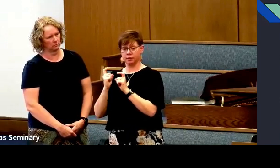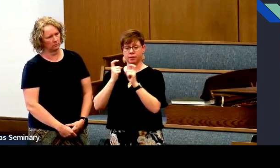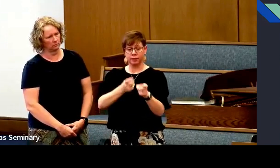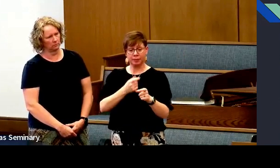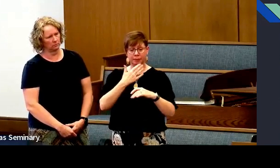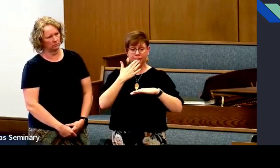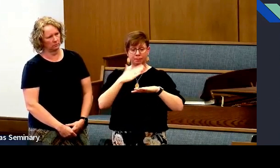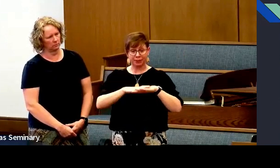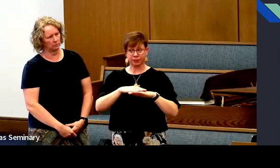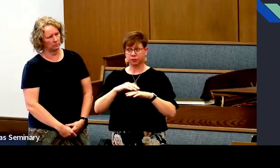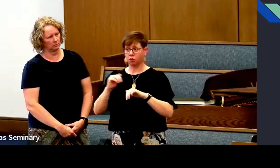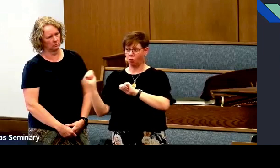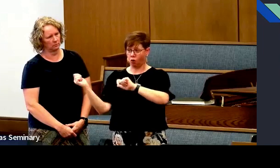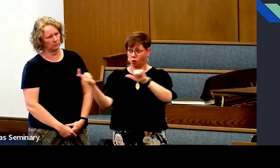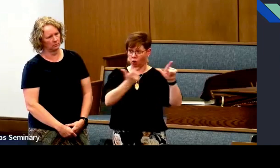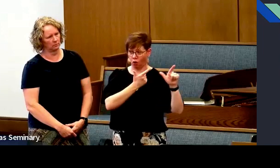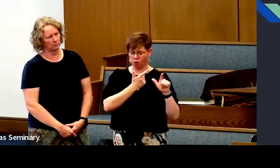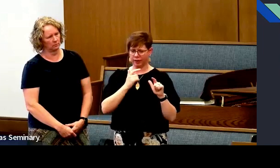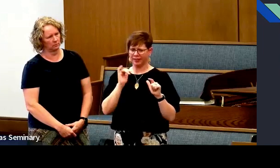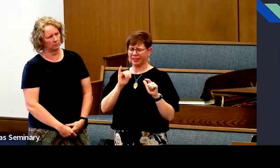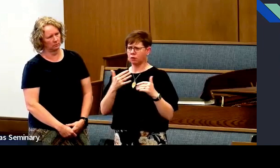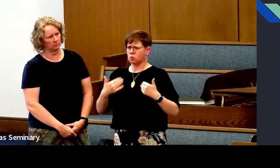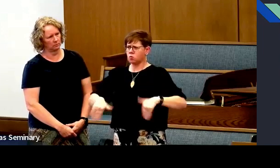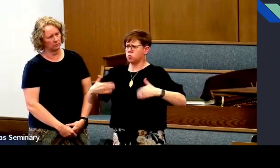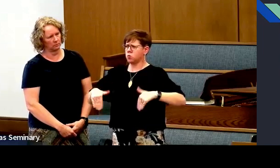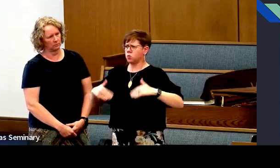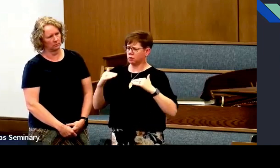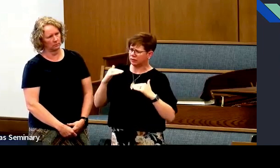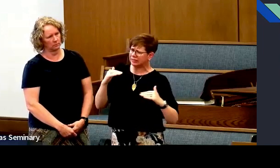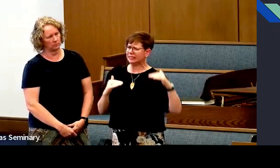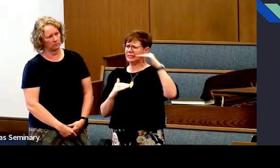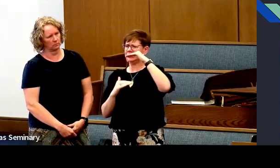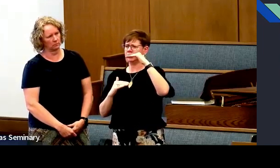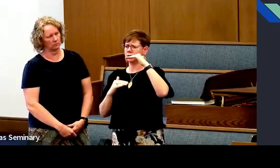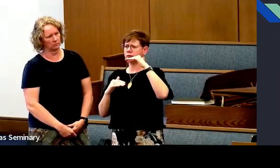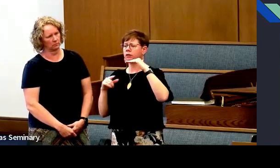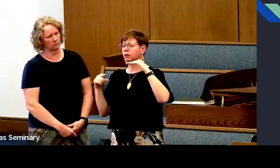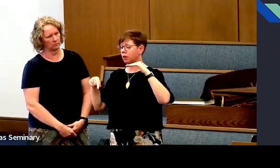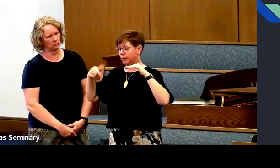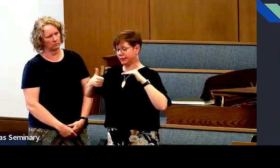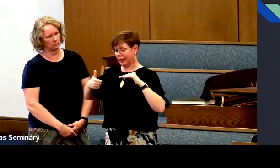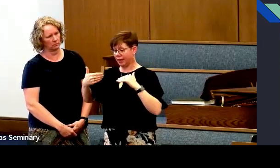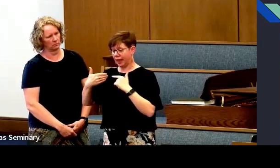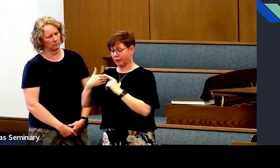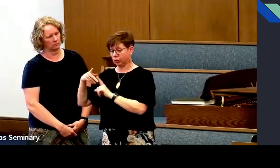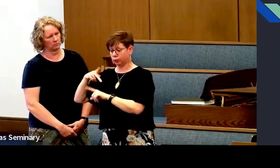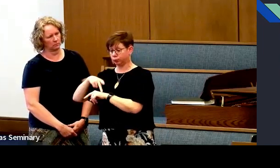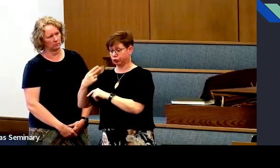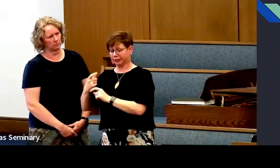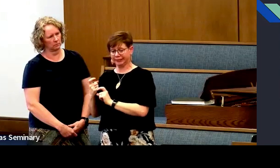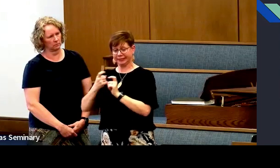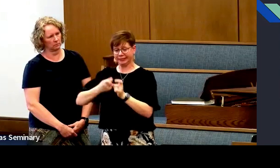It's important to emphasize, that blesses all.